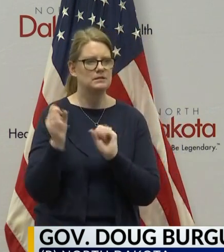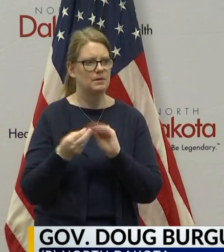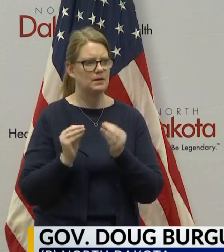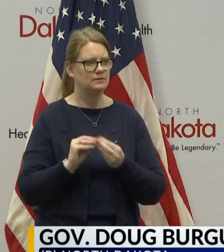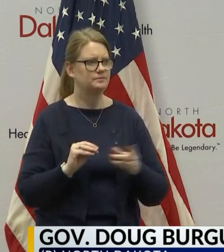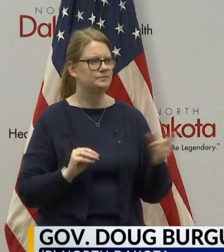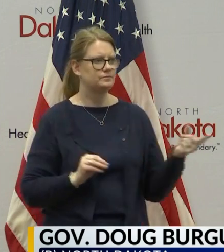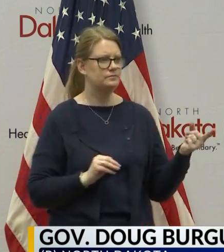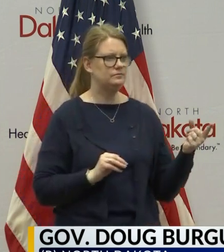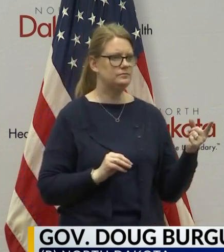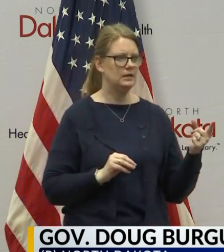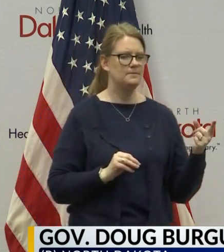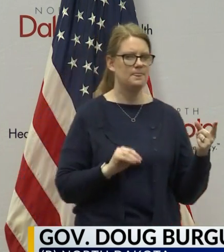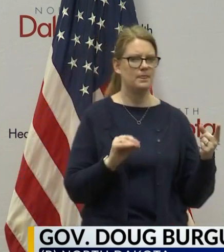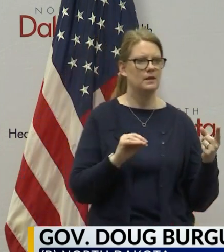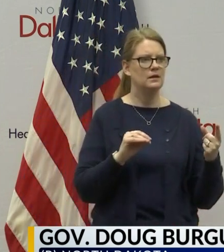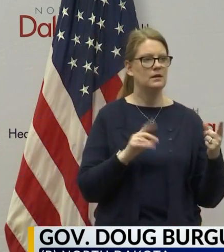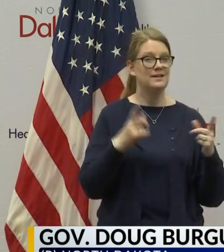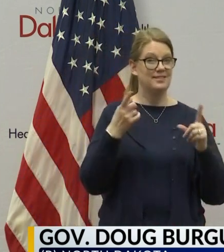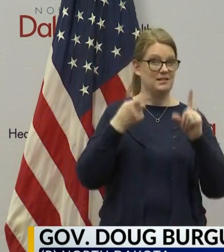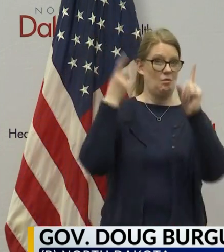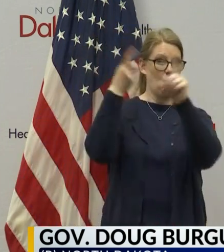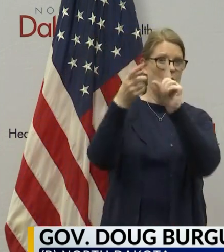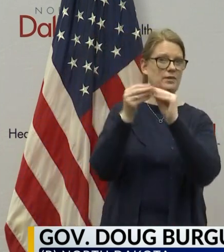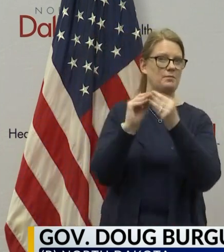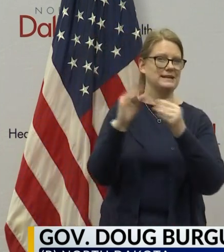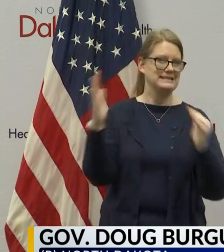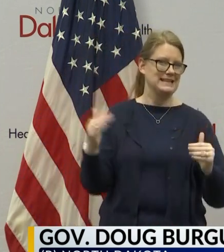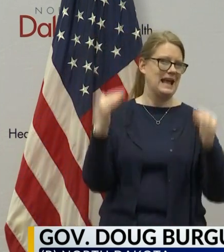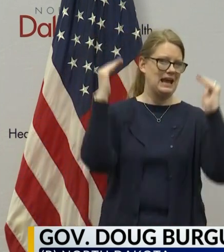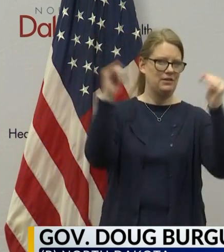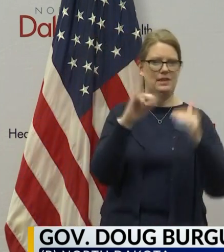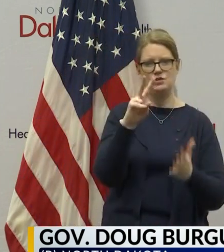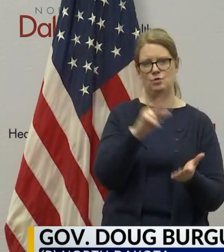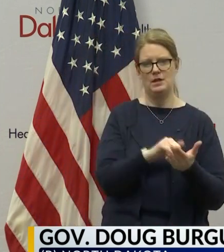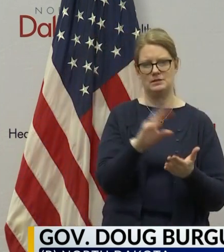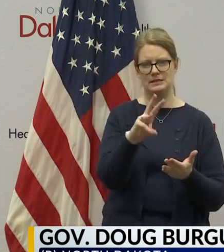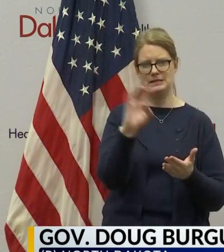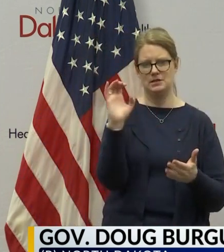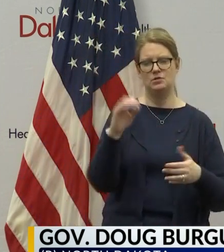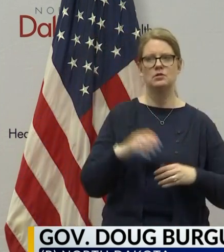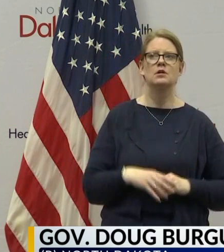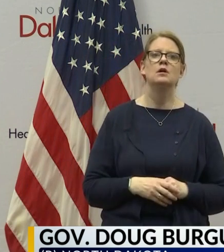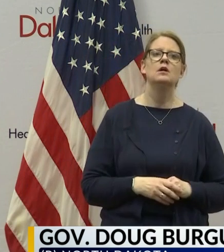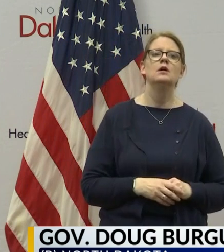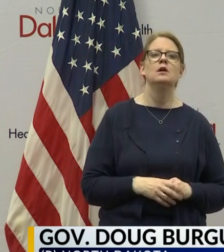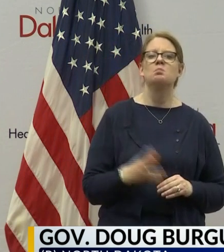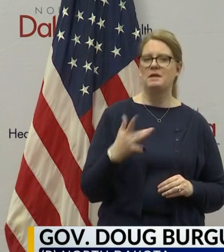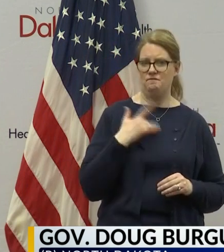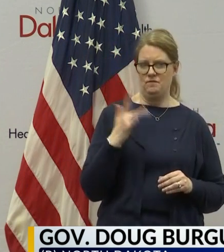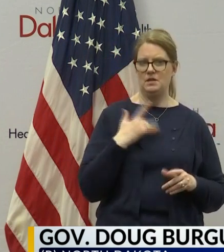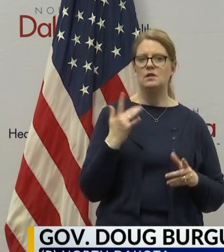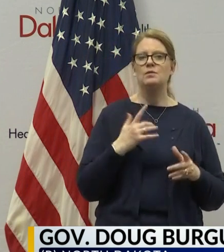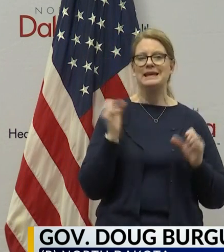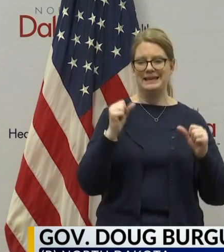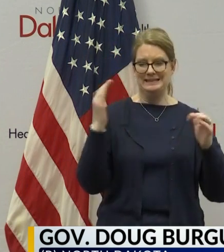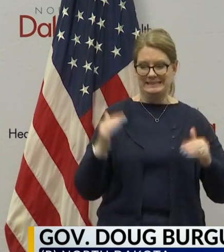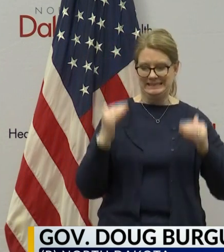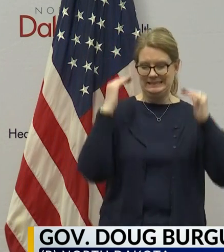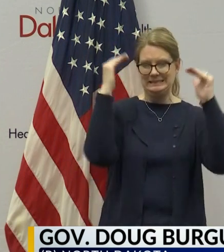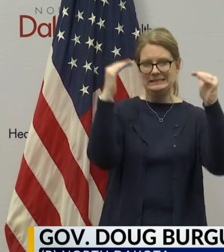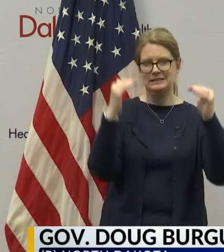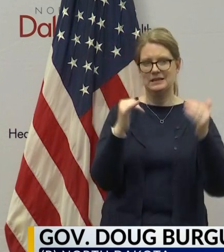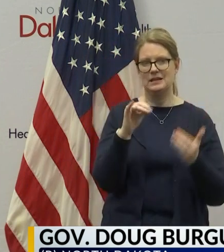The aspirational number is actually higher than that. We think that we can get substantially higher than 2